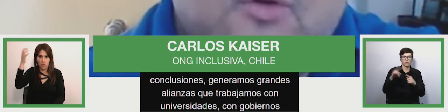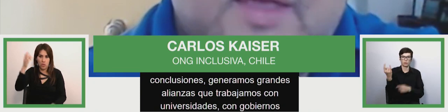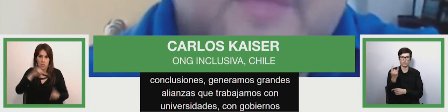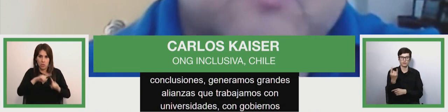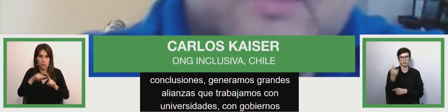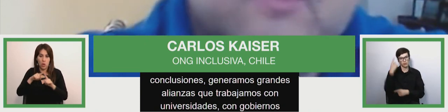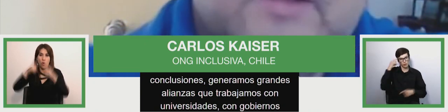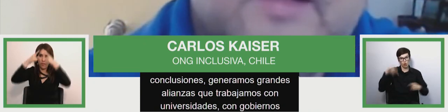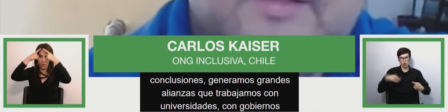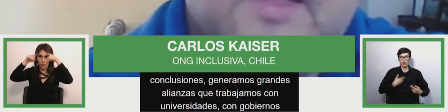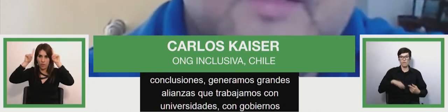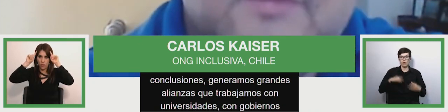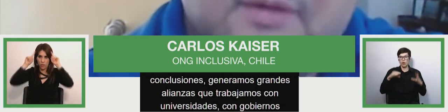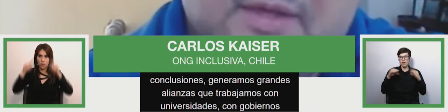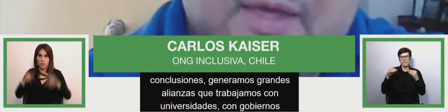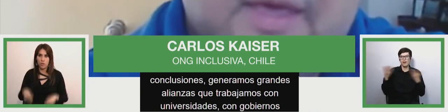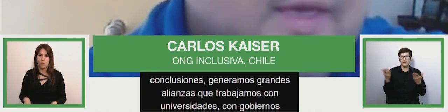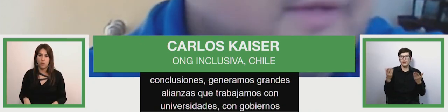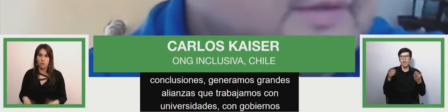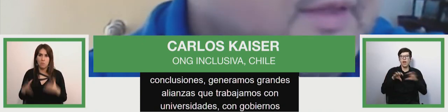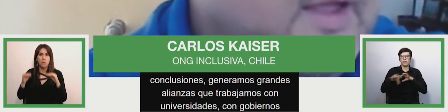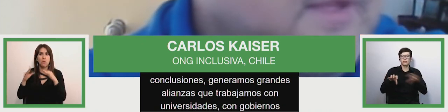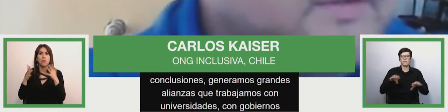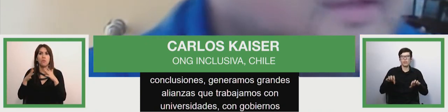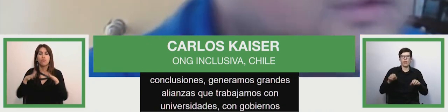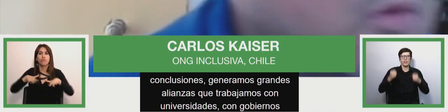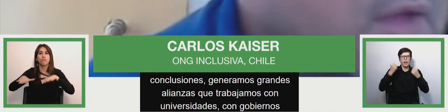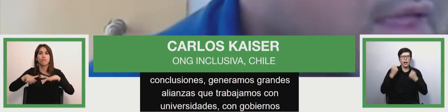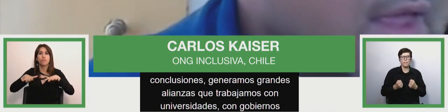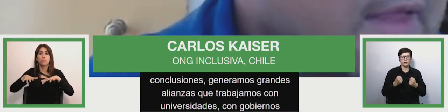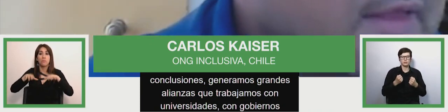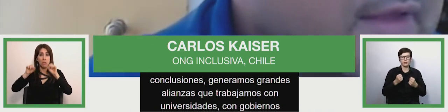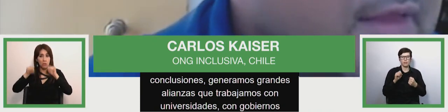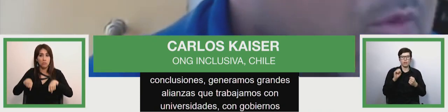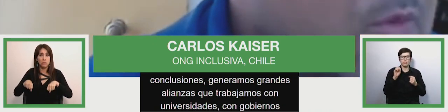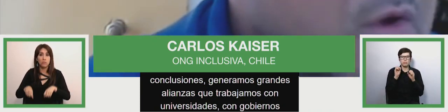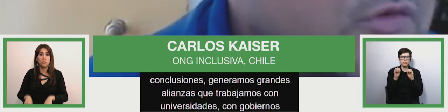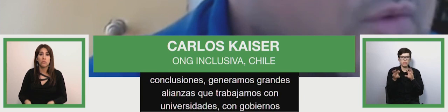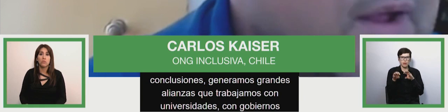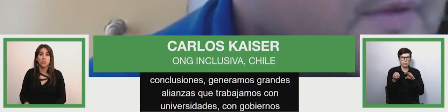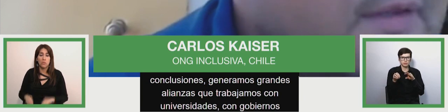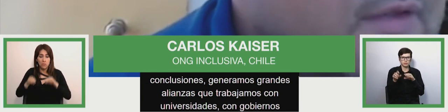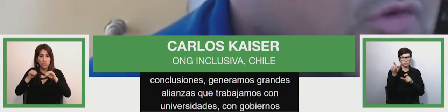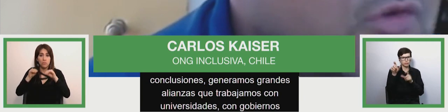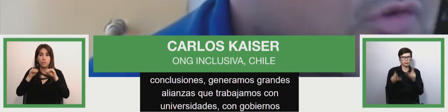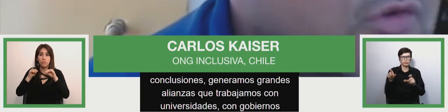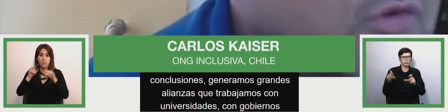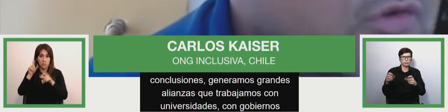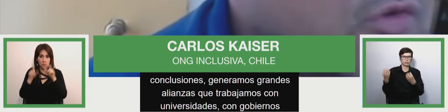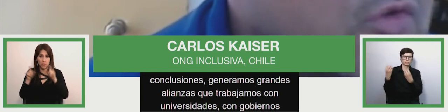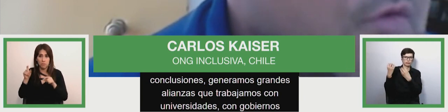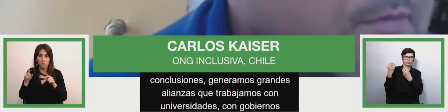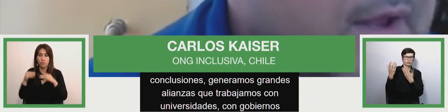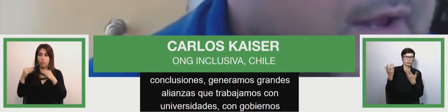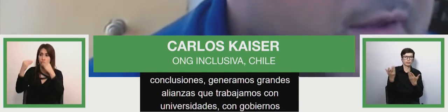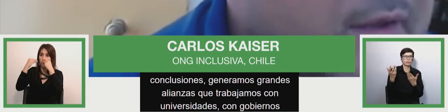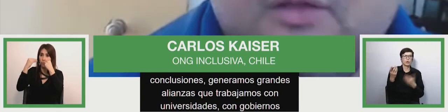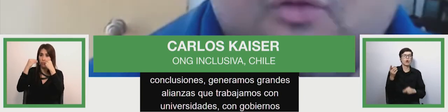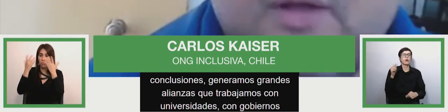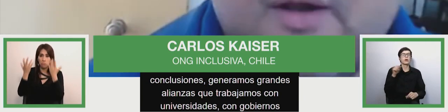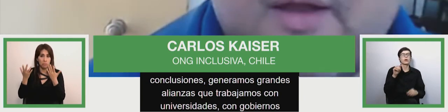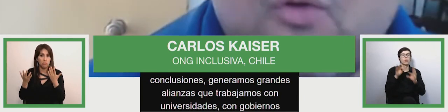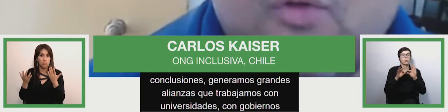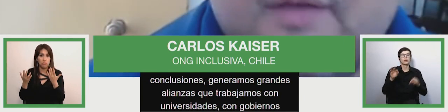big alliances we work with universities we work with governments several agreements with several